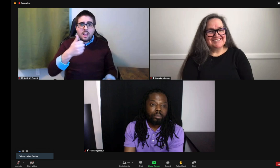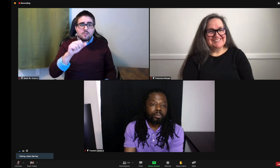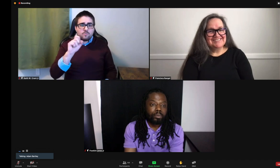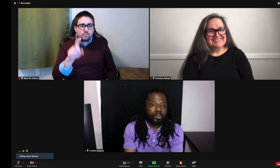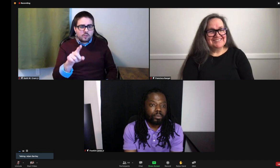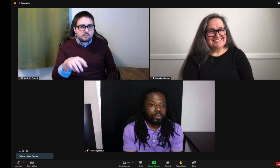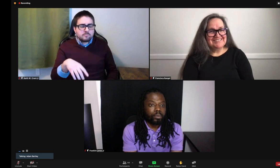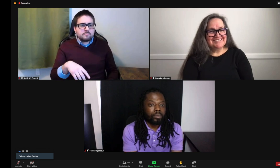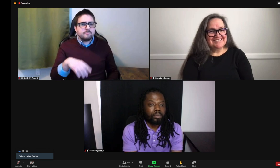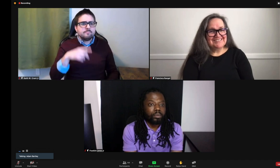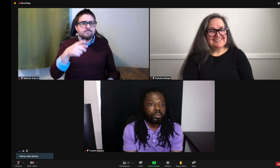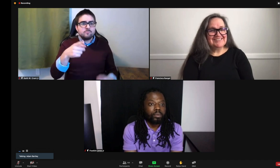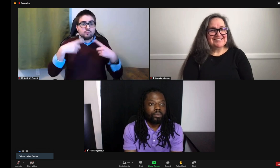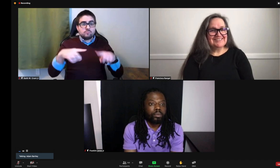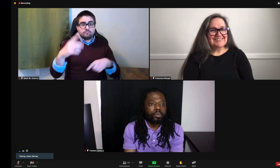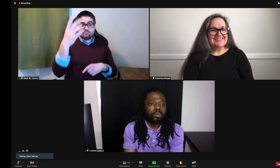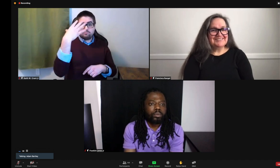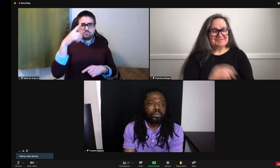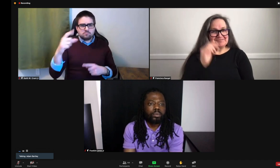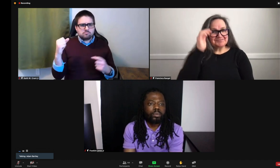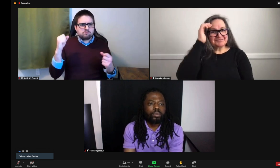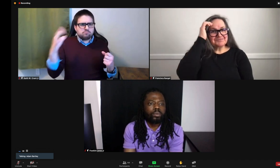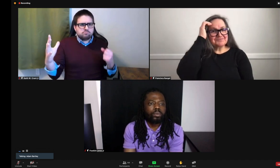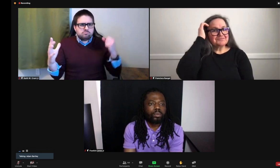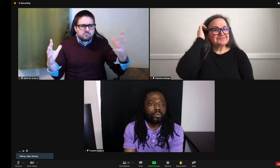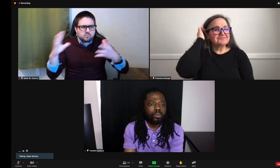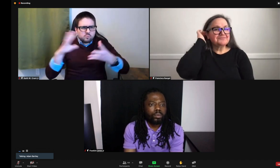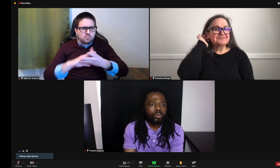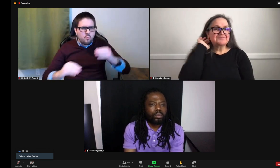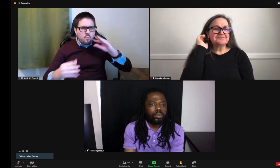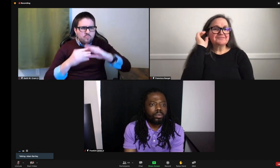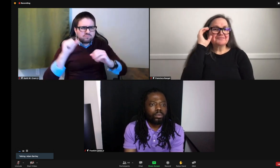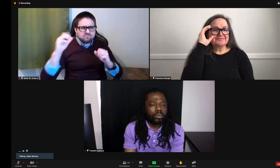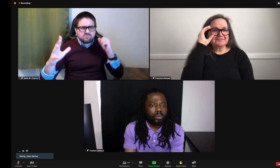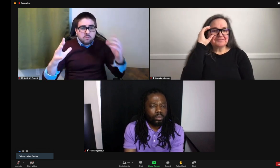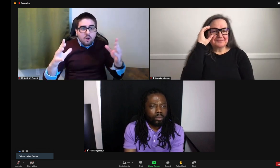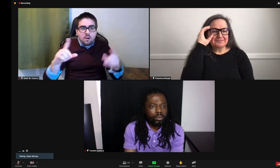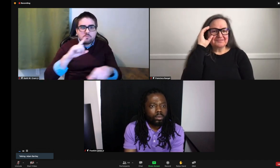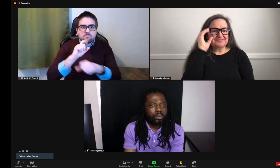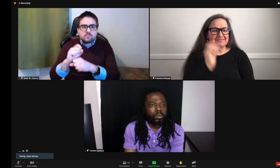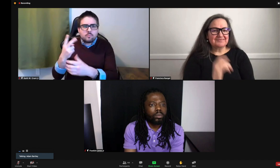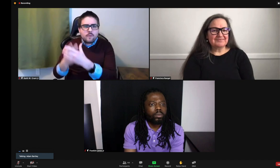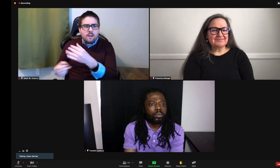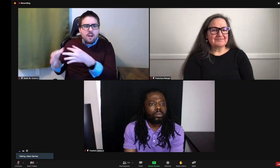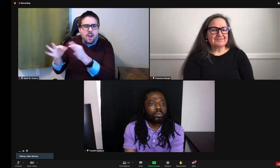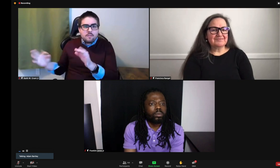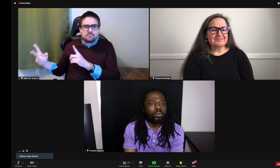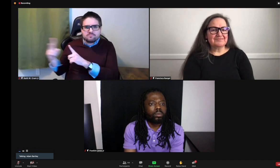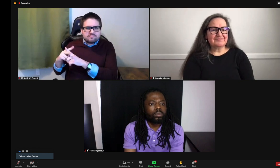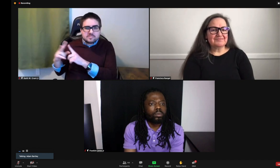Amazing. Another question for you. During the filming process and in the performance of your stories,